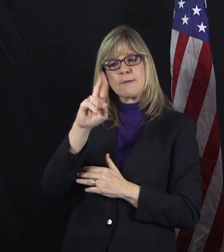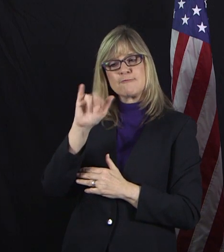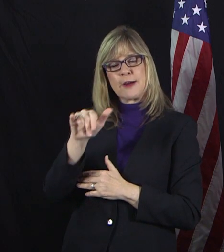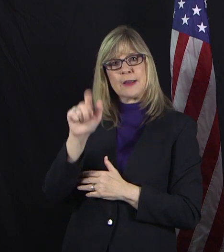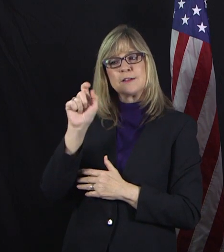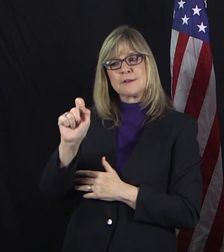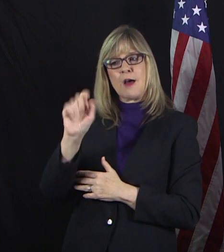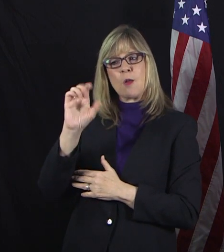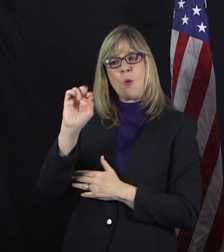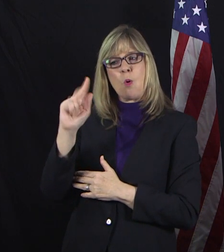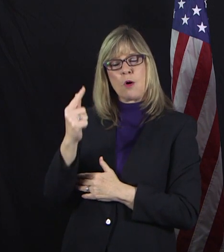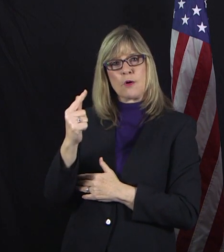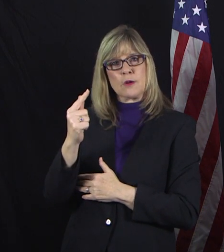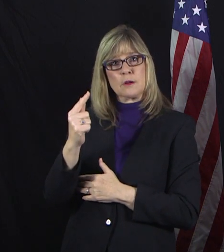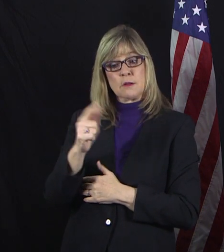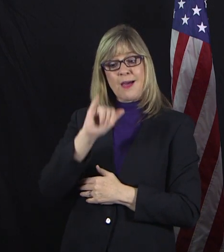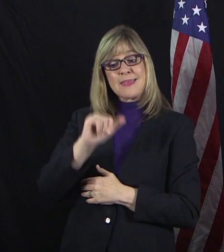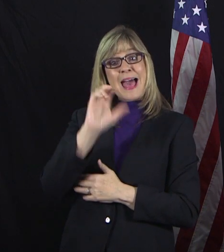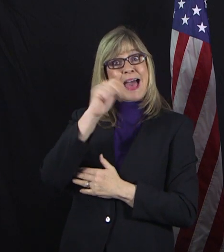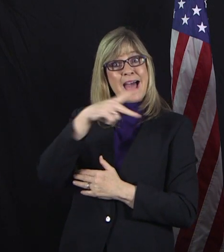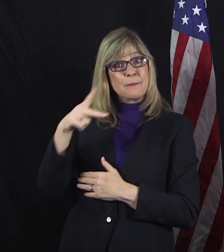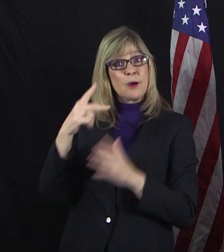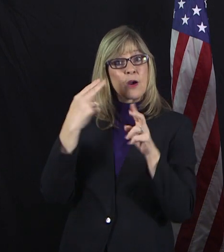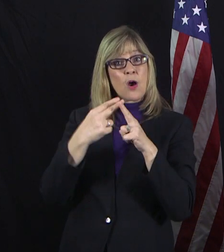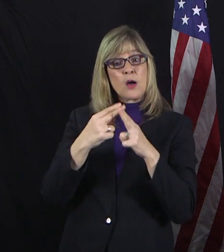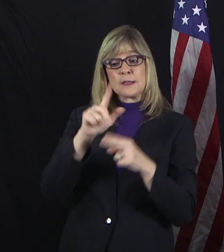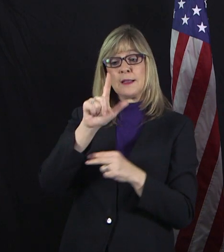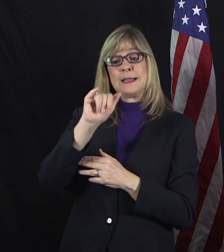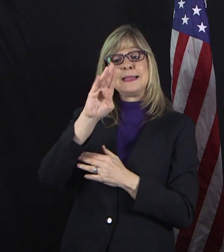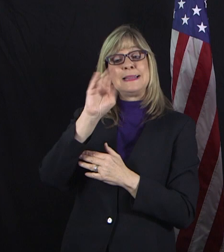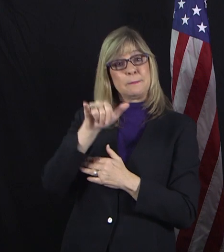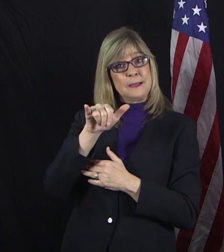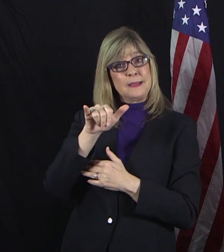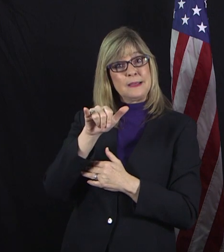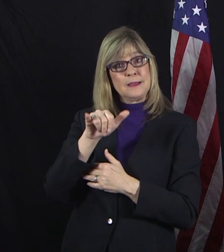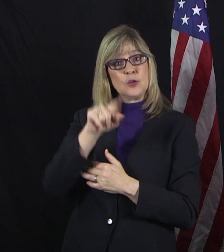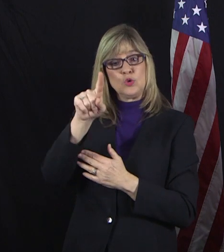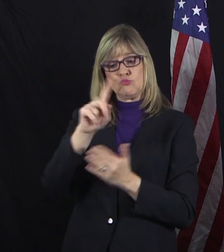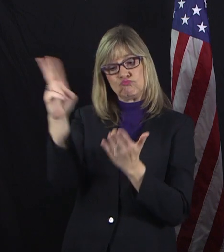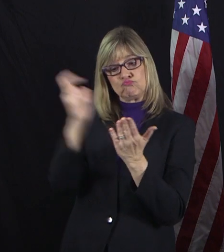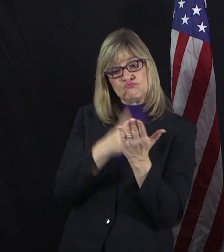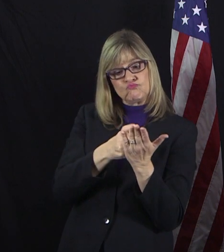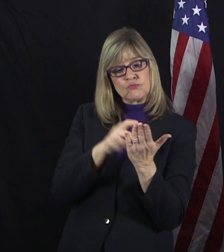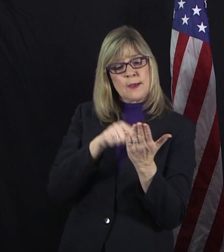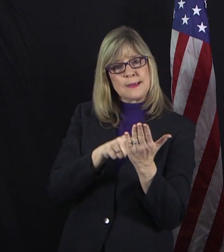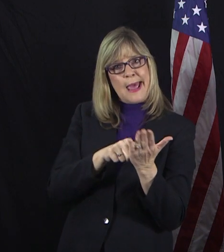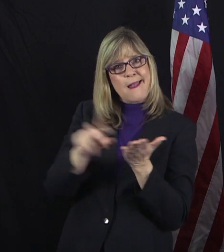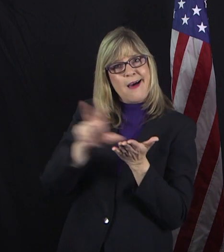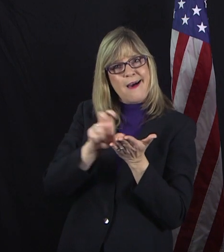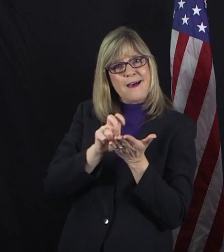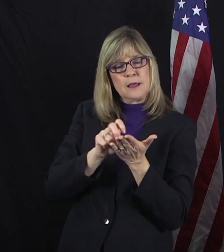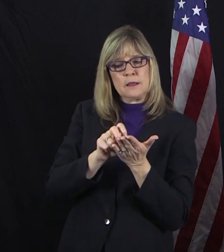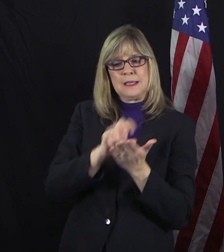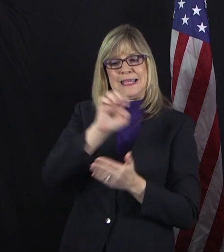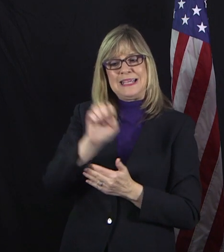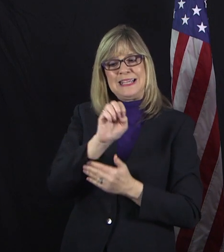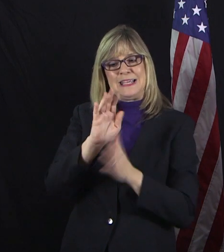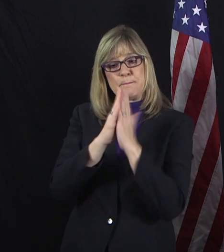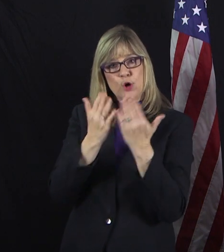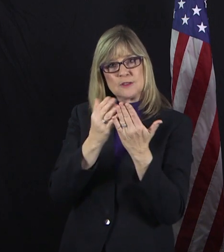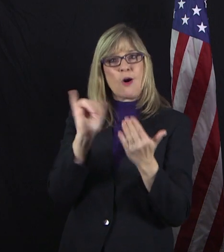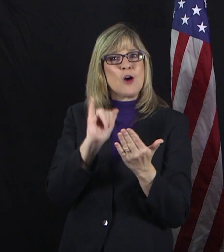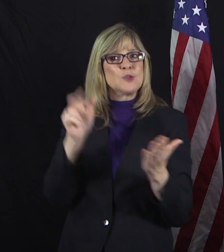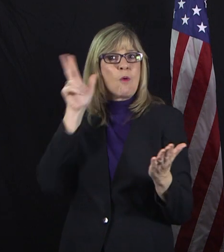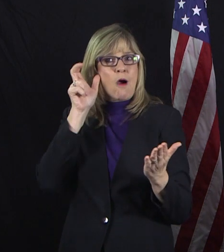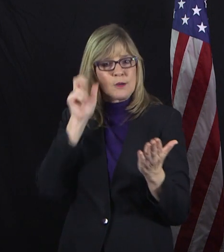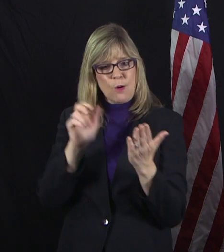called the Libby app, which you put on your phone, and it's really easy to get both e-books and e-audiobooks, the ones you listen to